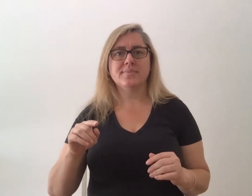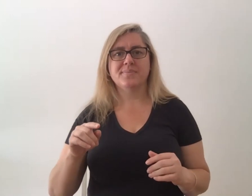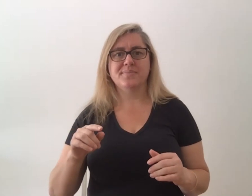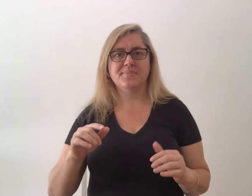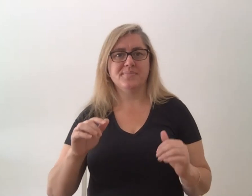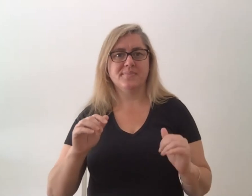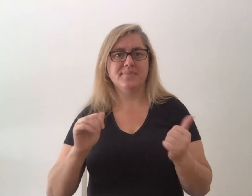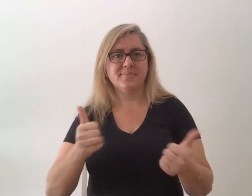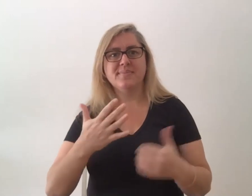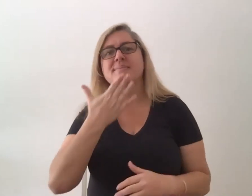Thank you, Heidi.